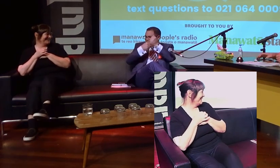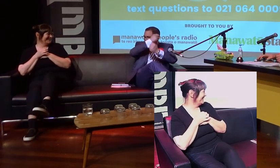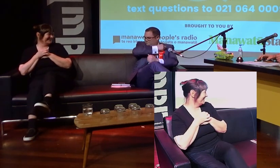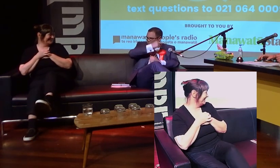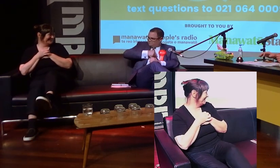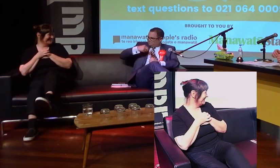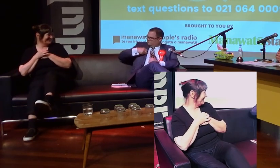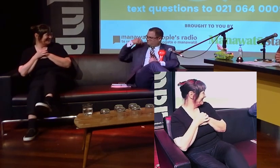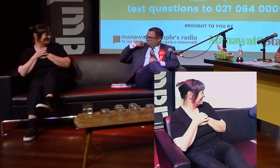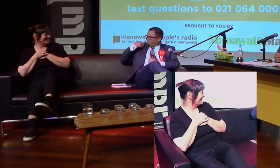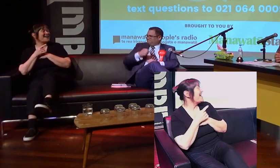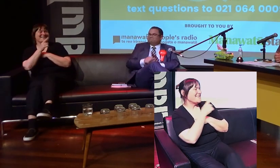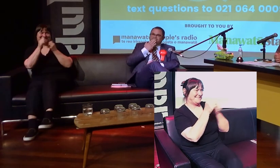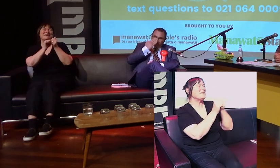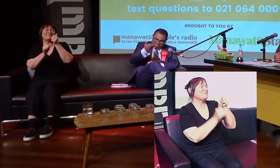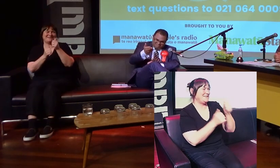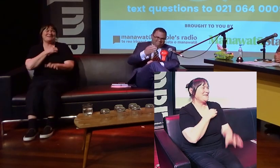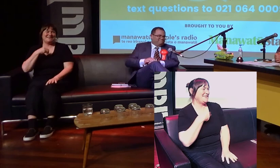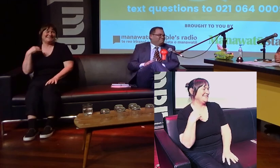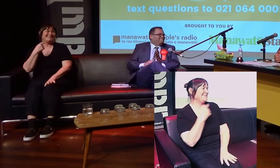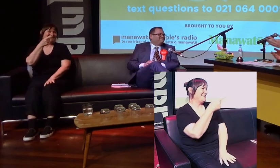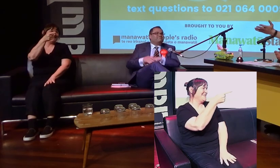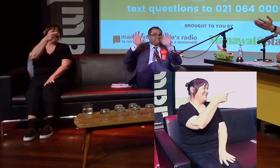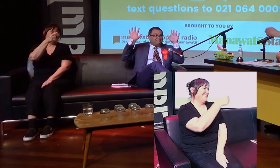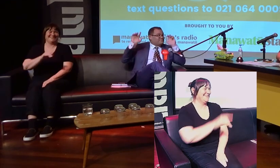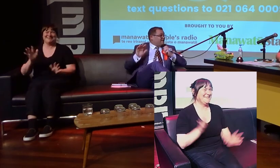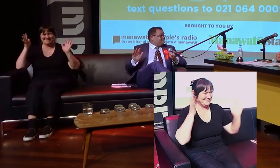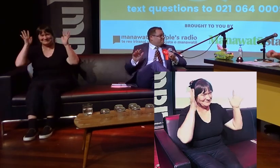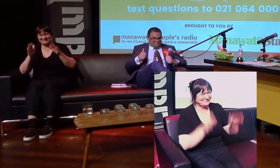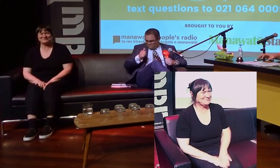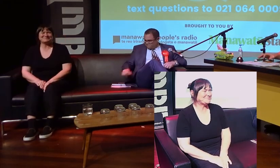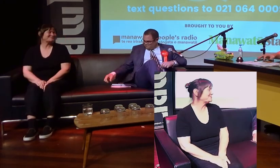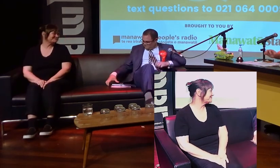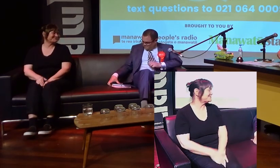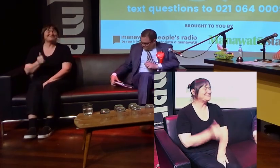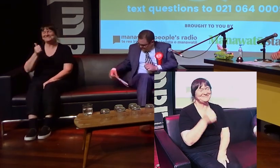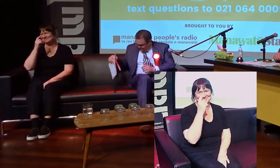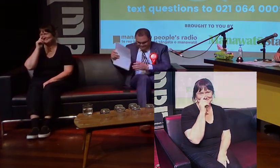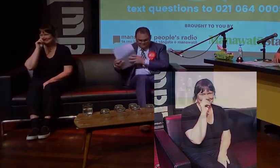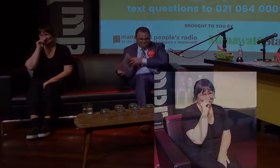There we go. Tangi Utikiri. Thank you very much. Thank you very much. Sir? Yeah.